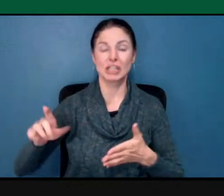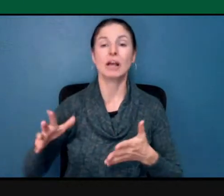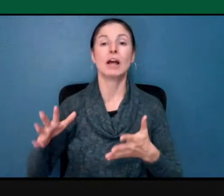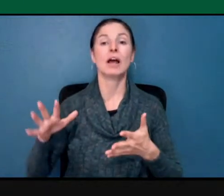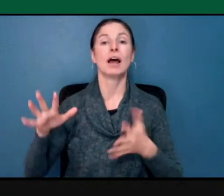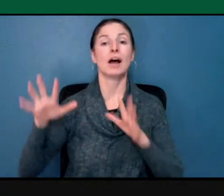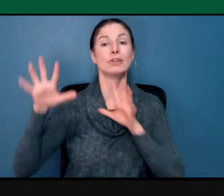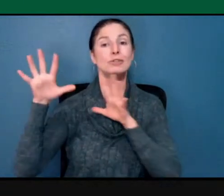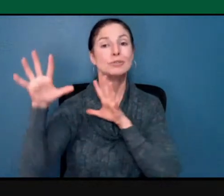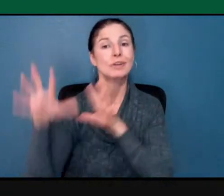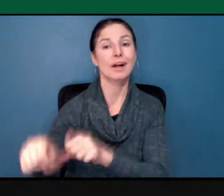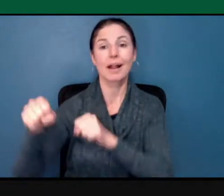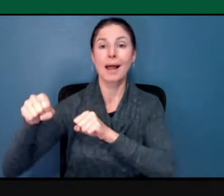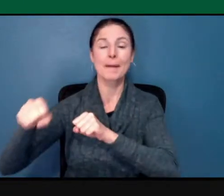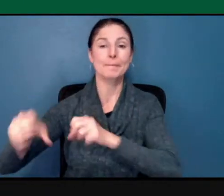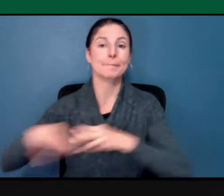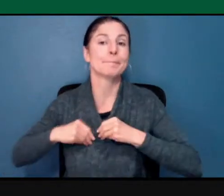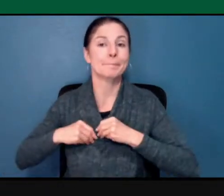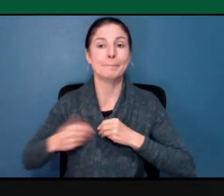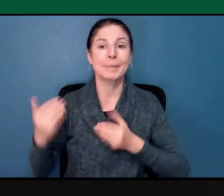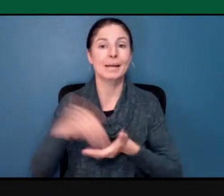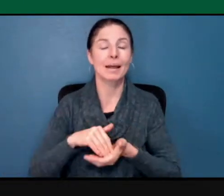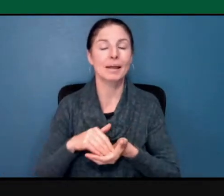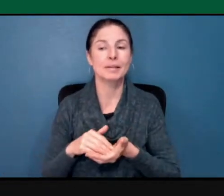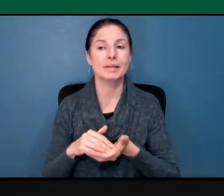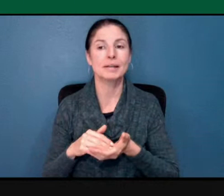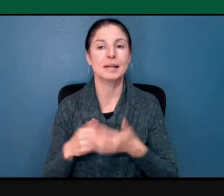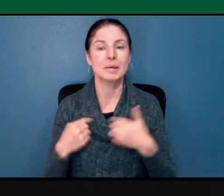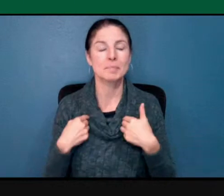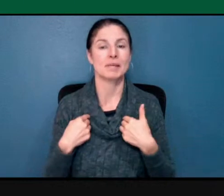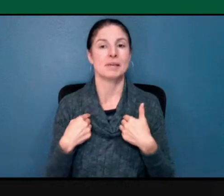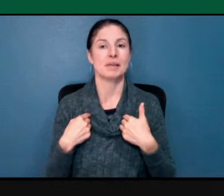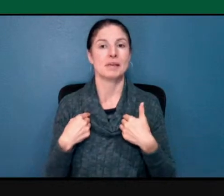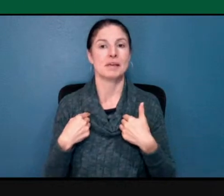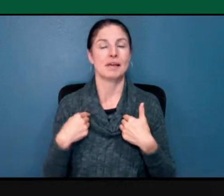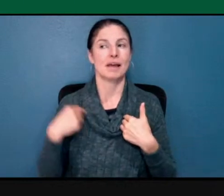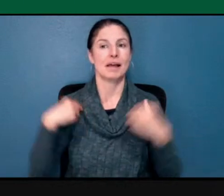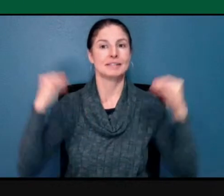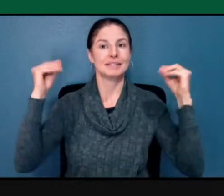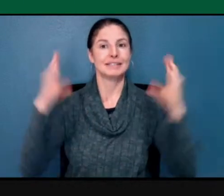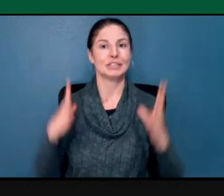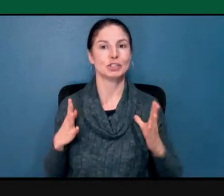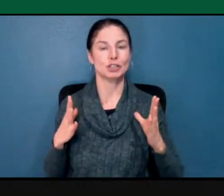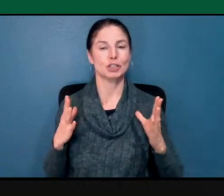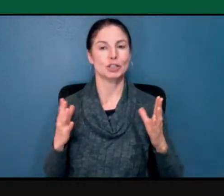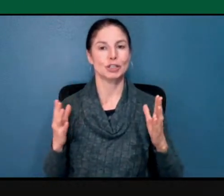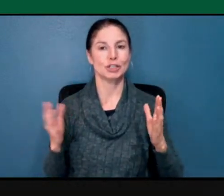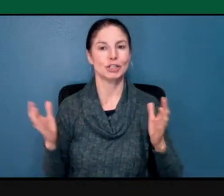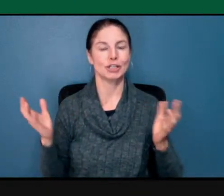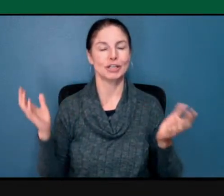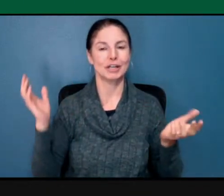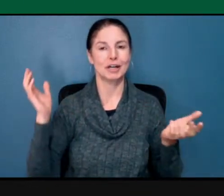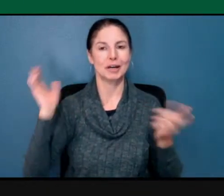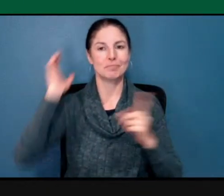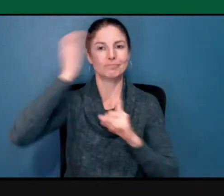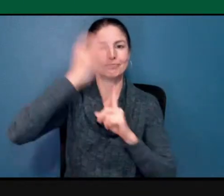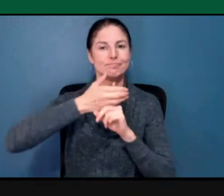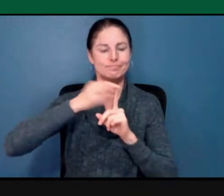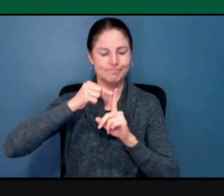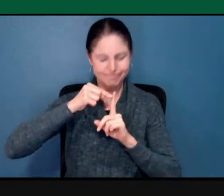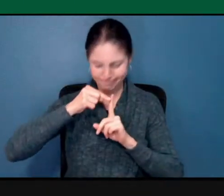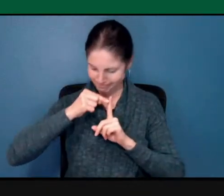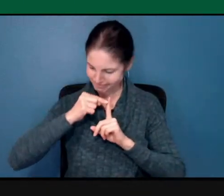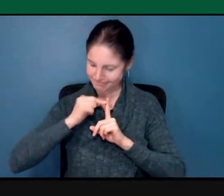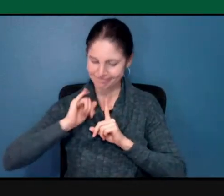And to me, my teacher-like came on, right? Because not only am I thinking about this